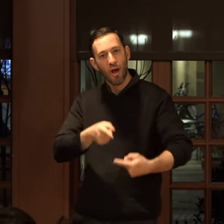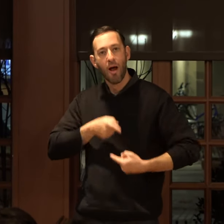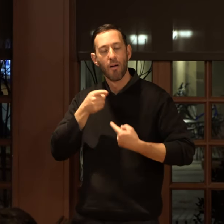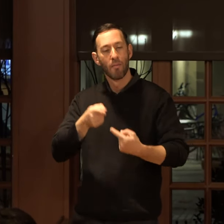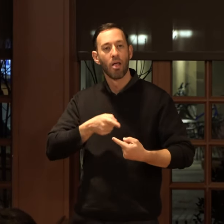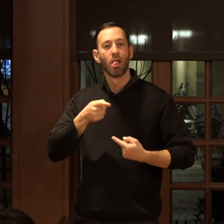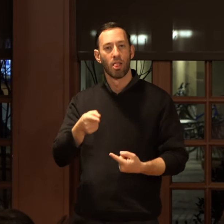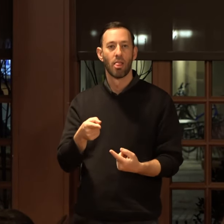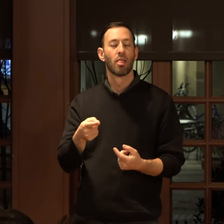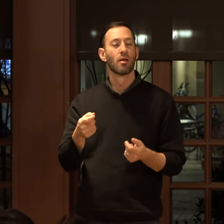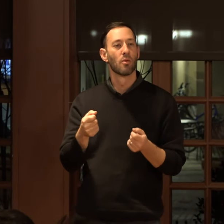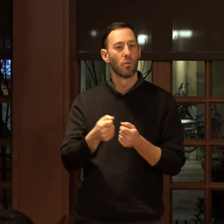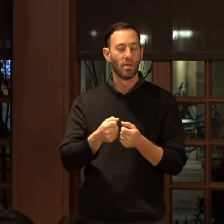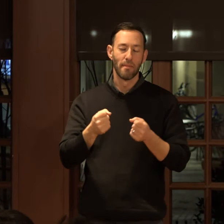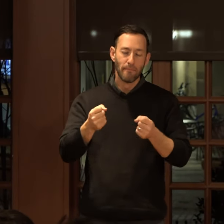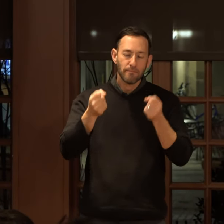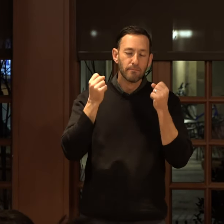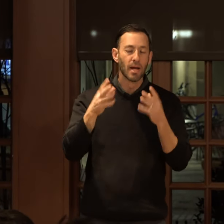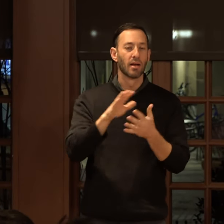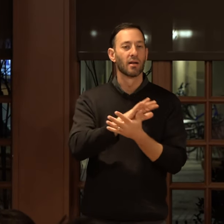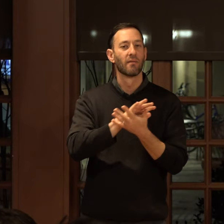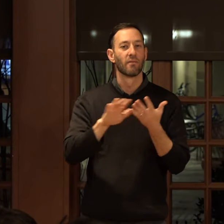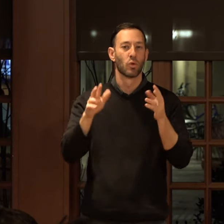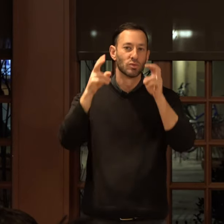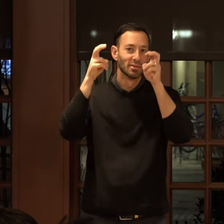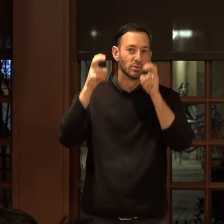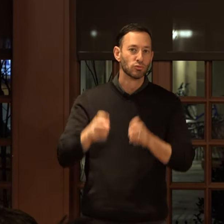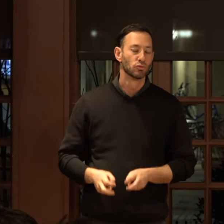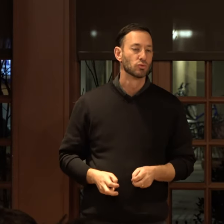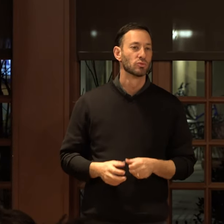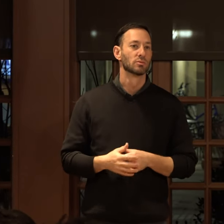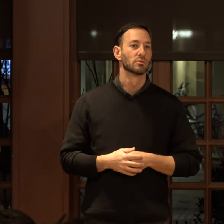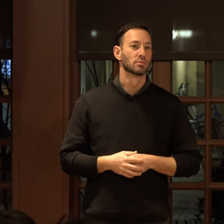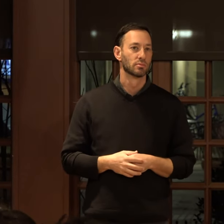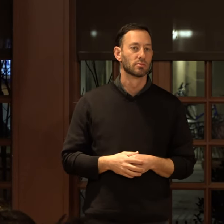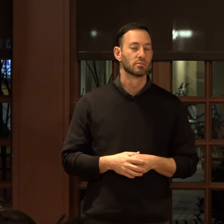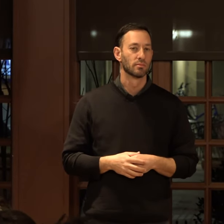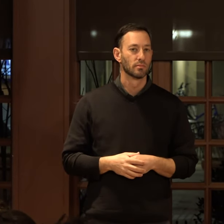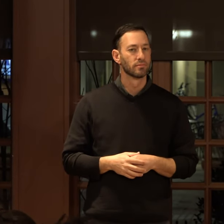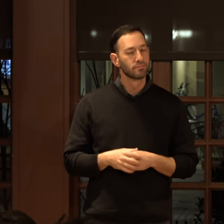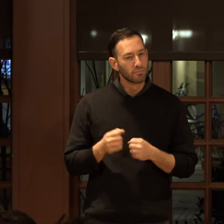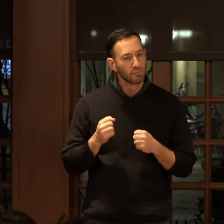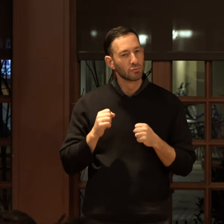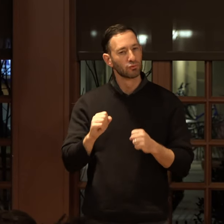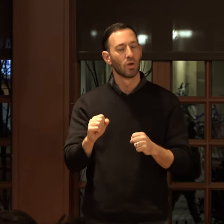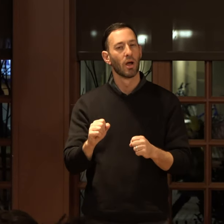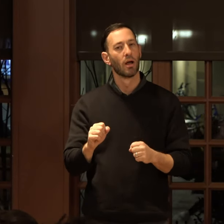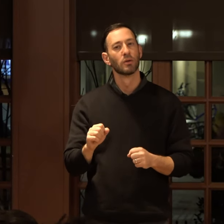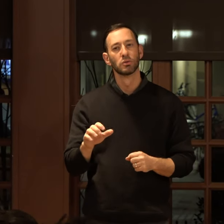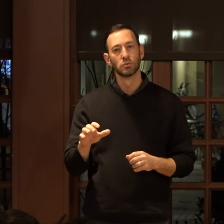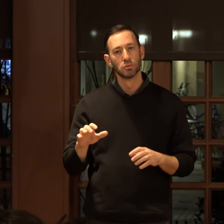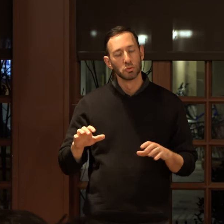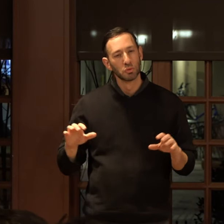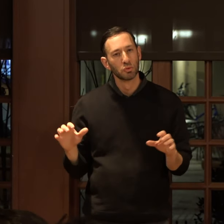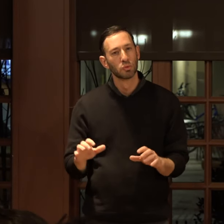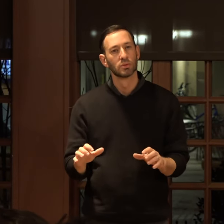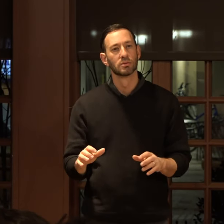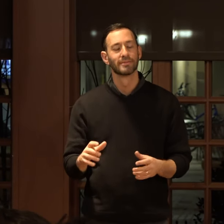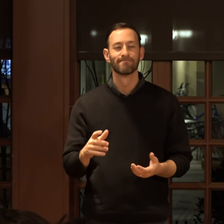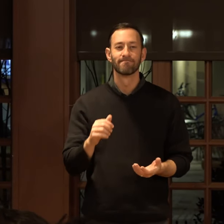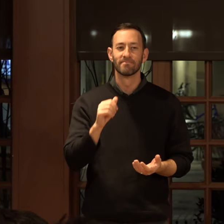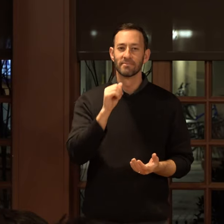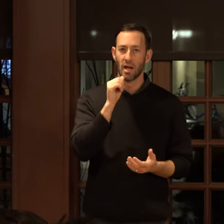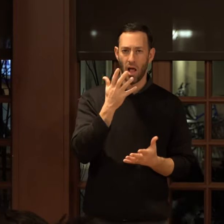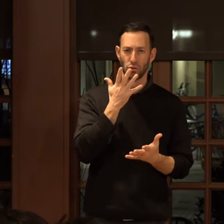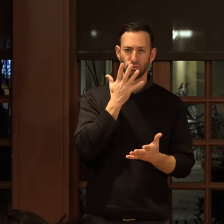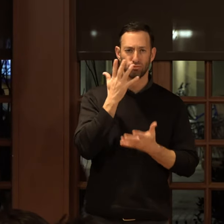many of those issues and trying to do it in a way that isn't